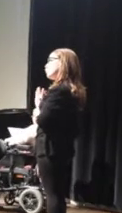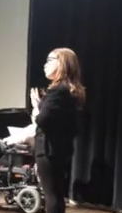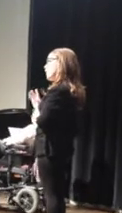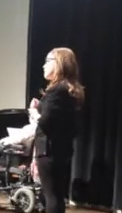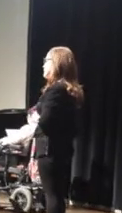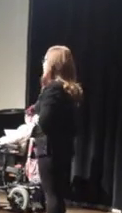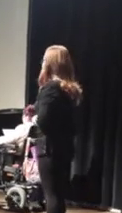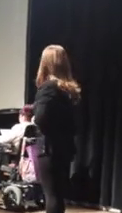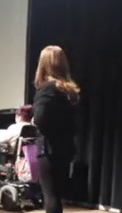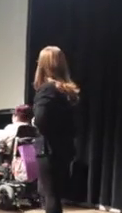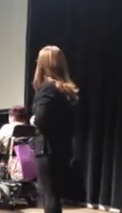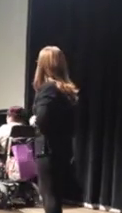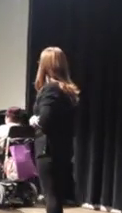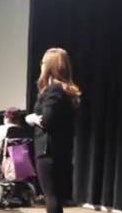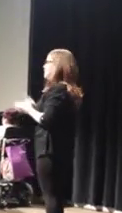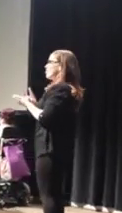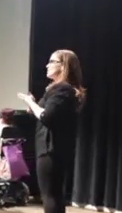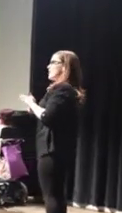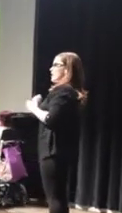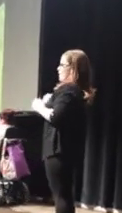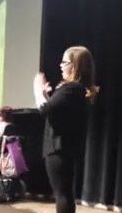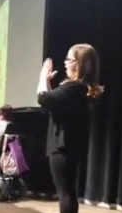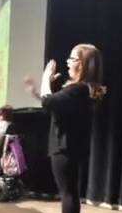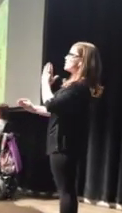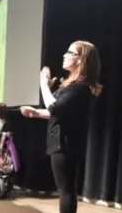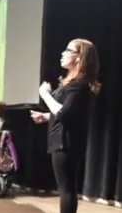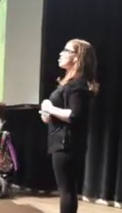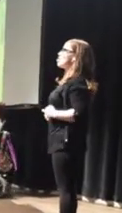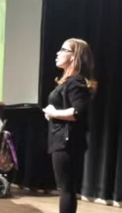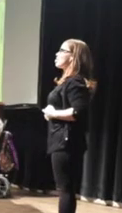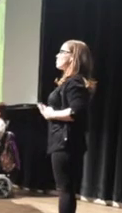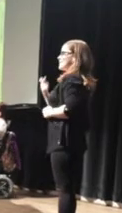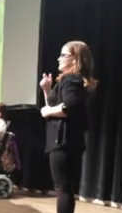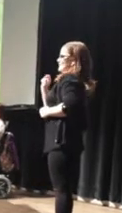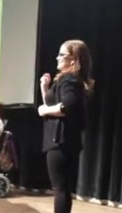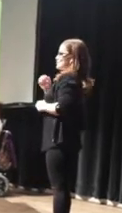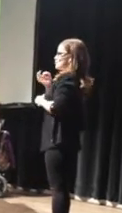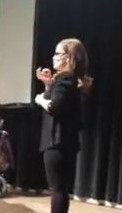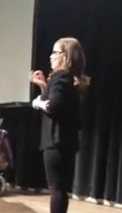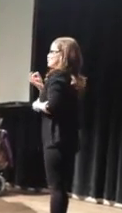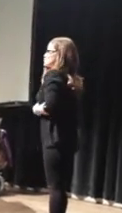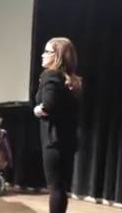Linda, my idol and my 70s crush.